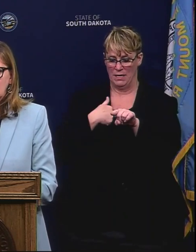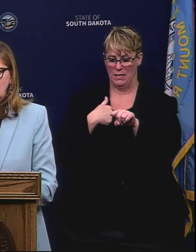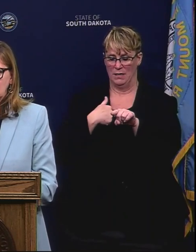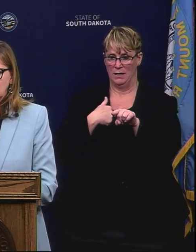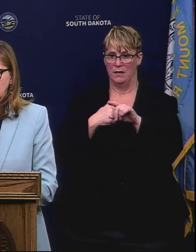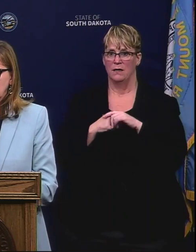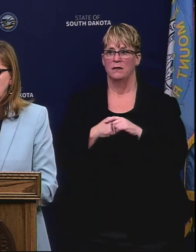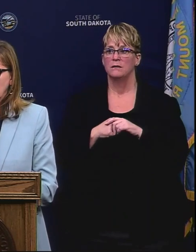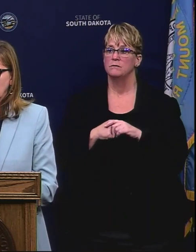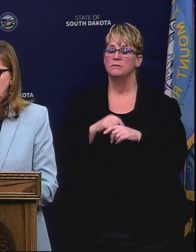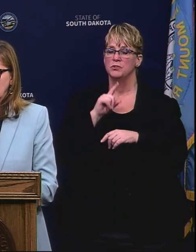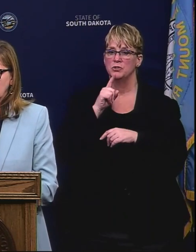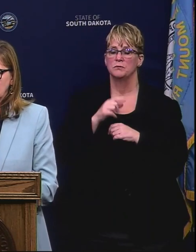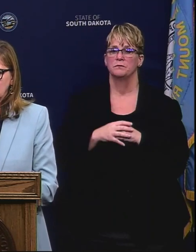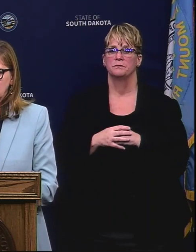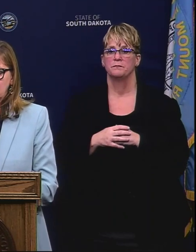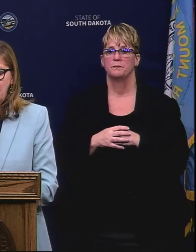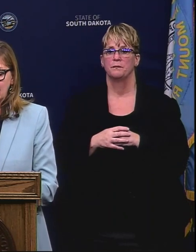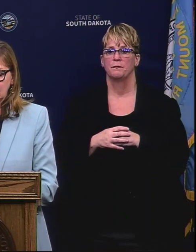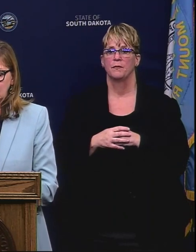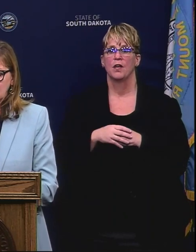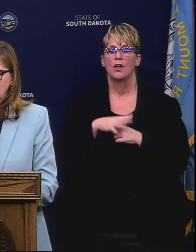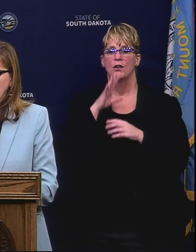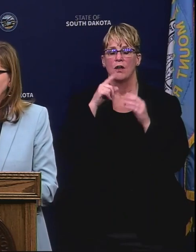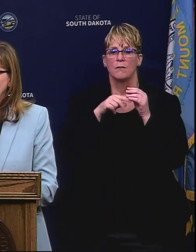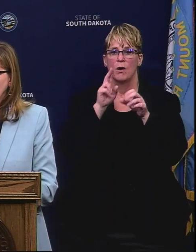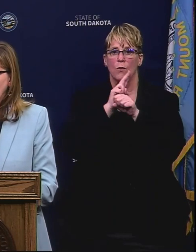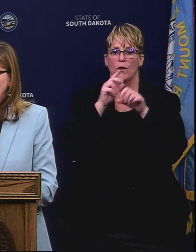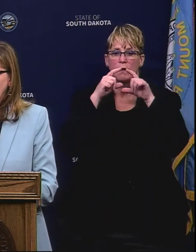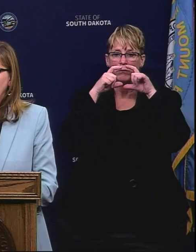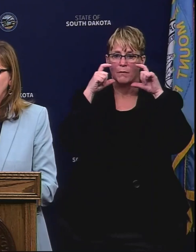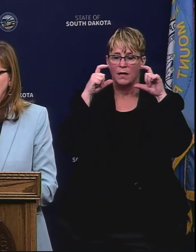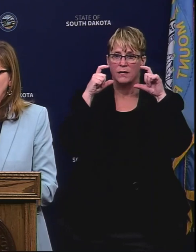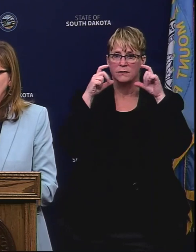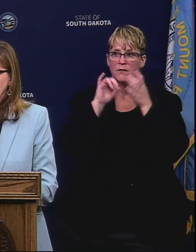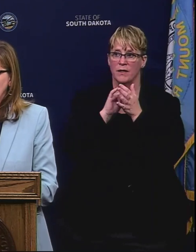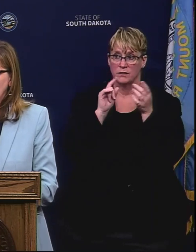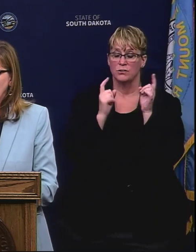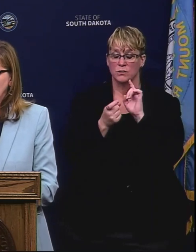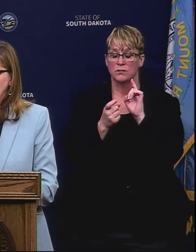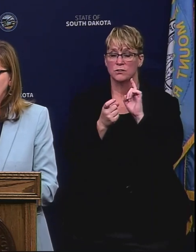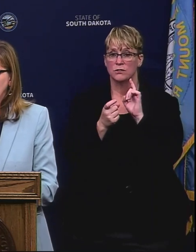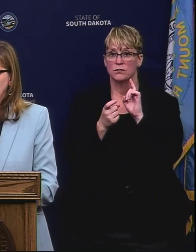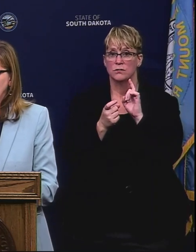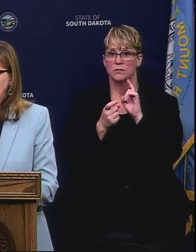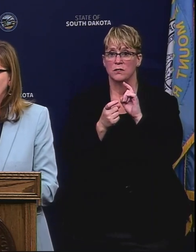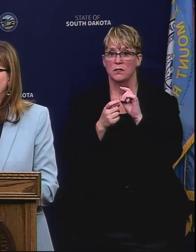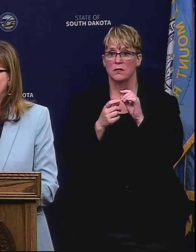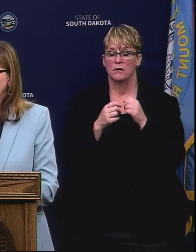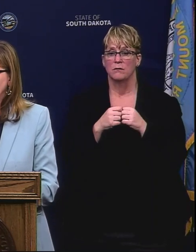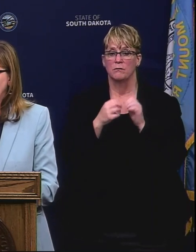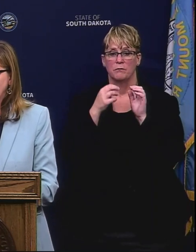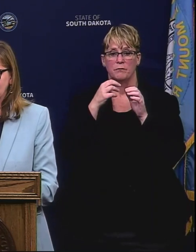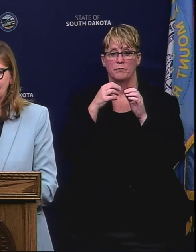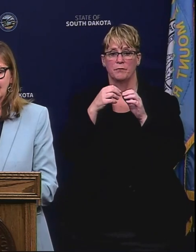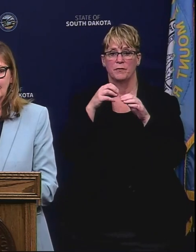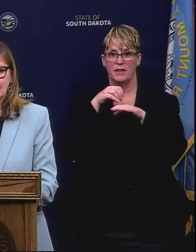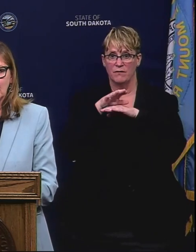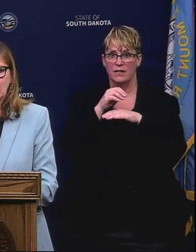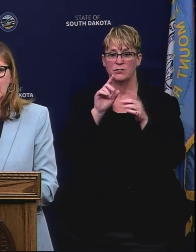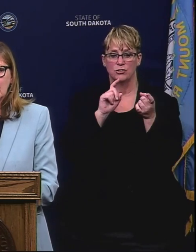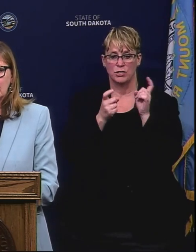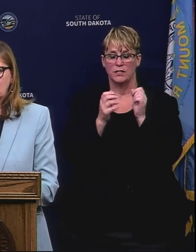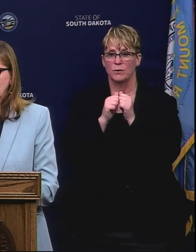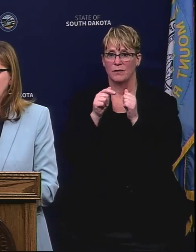Sure. So the, sure. So the, the issue of masking, the guidance on that has changed as we've kind of gone through this process.